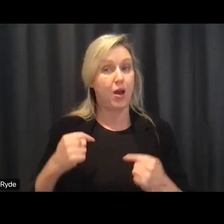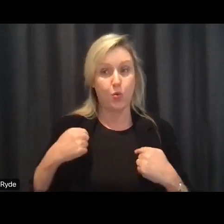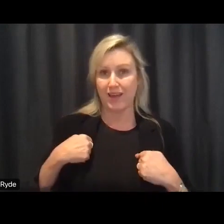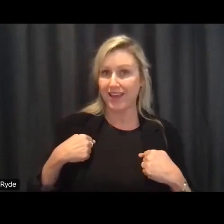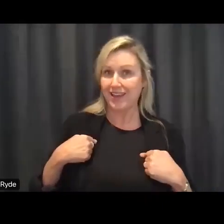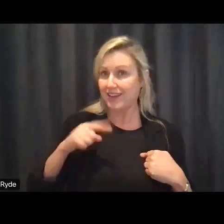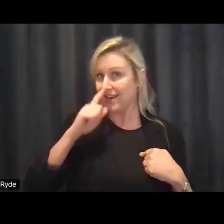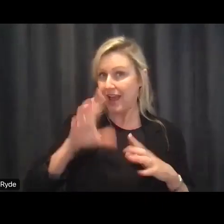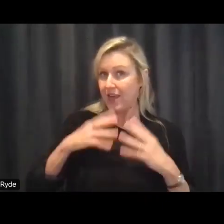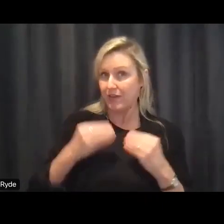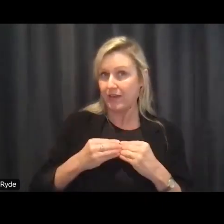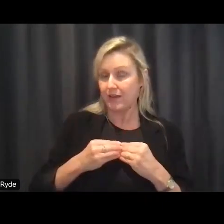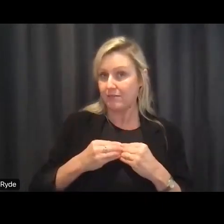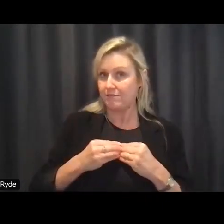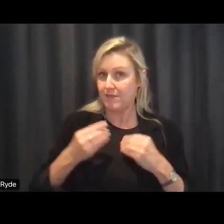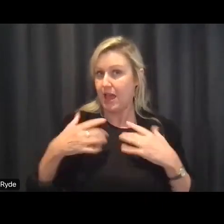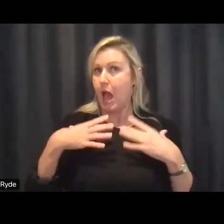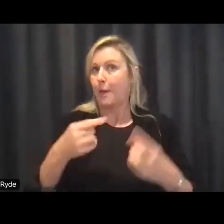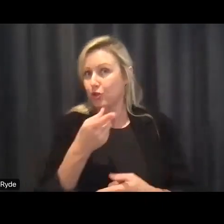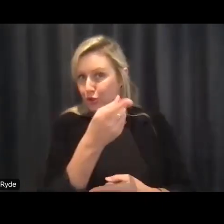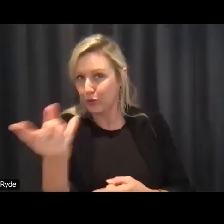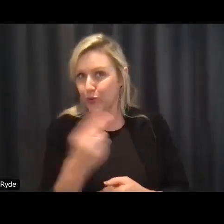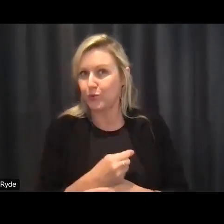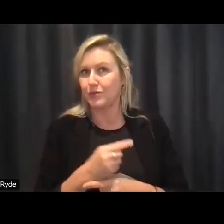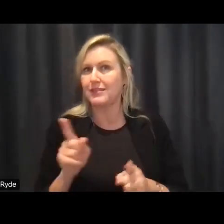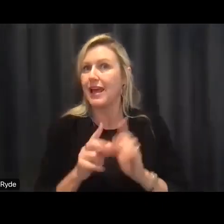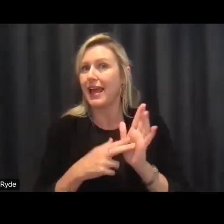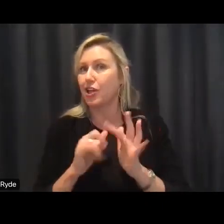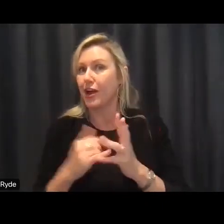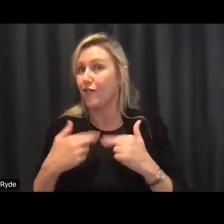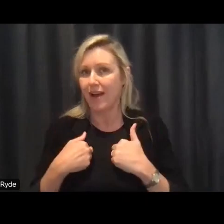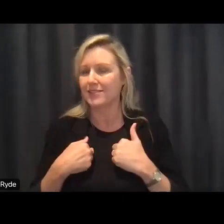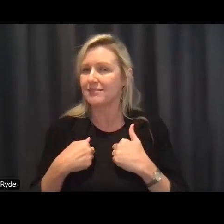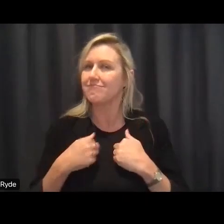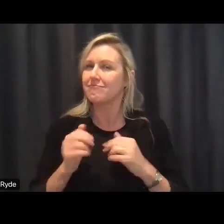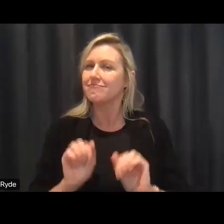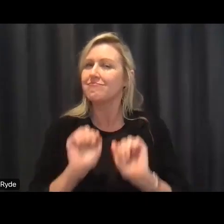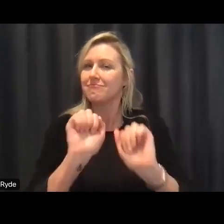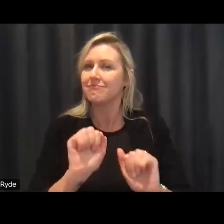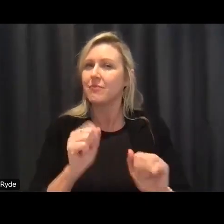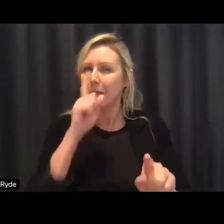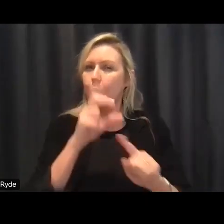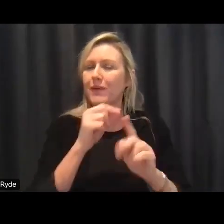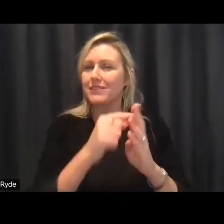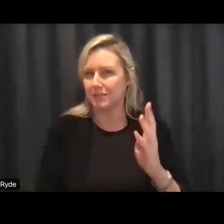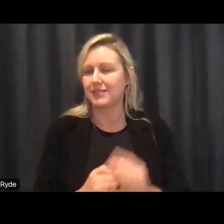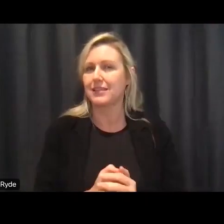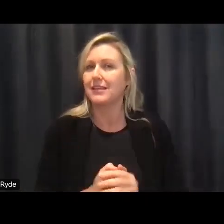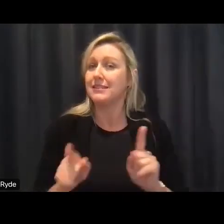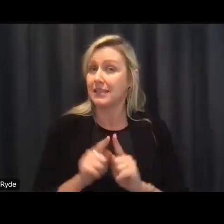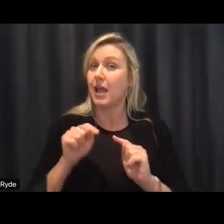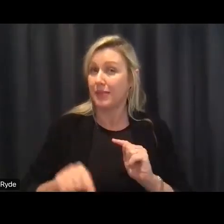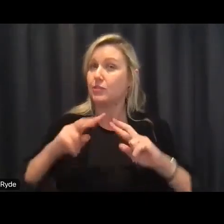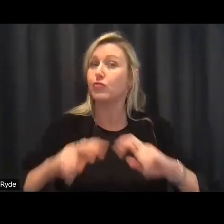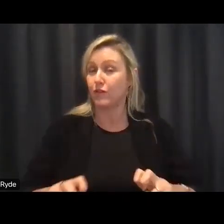belongs to the people with disability and the australian community this review also belongs to you